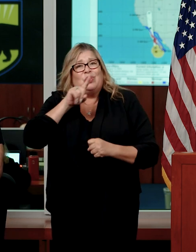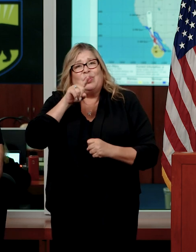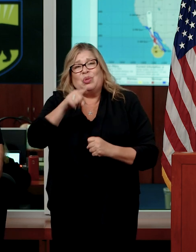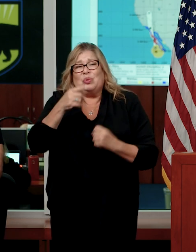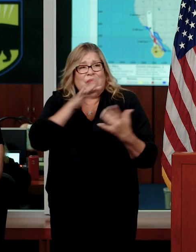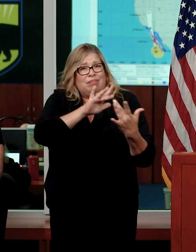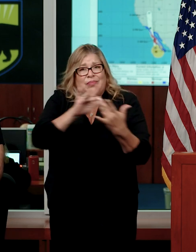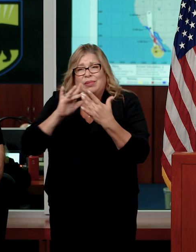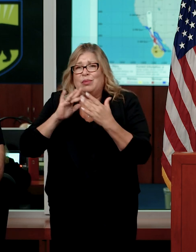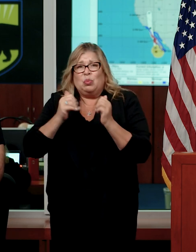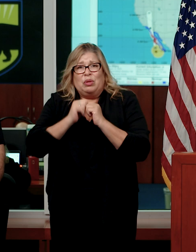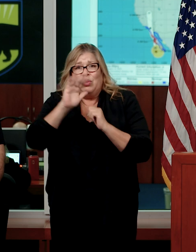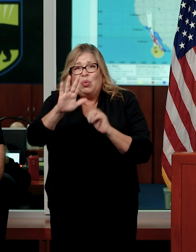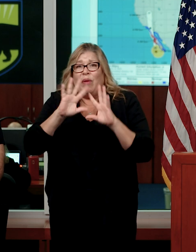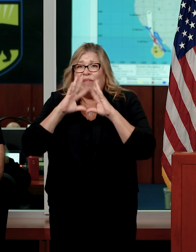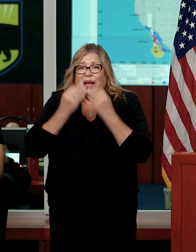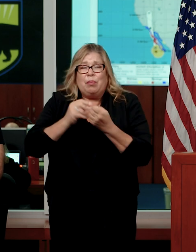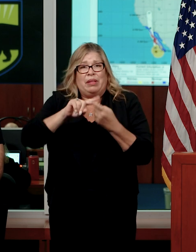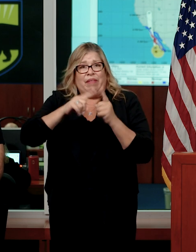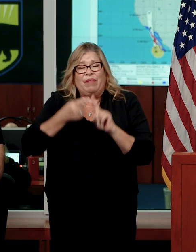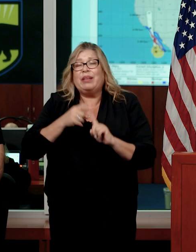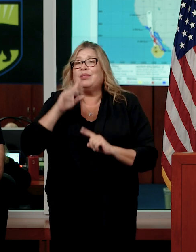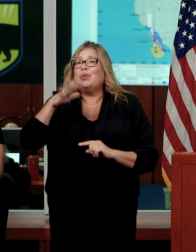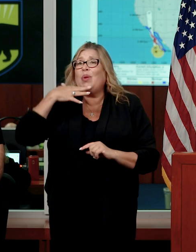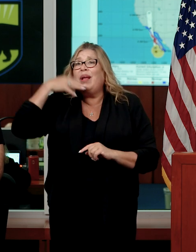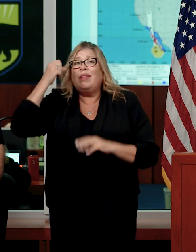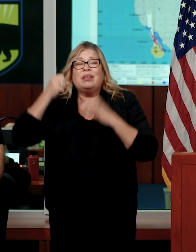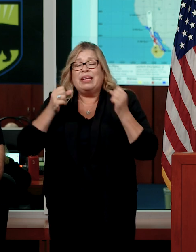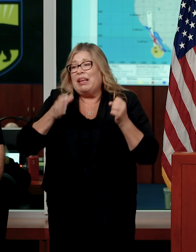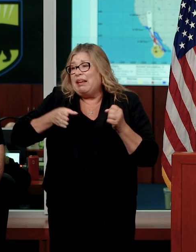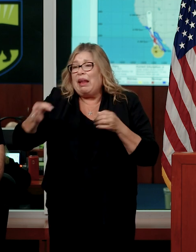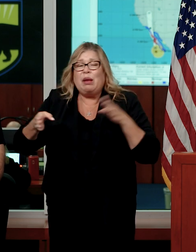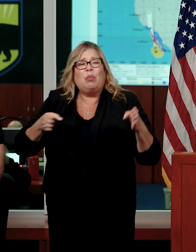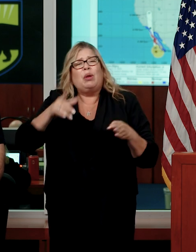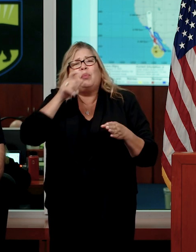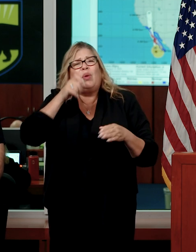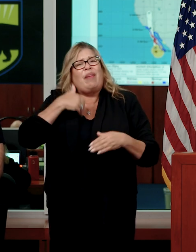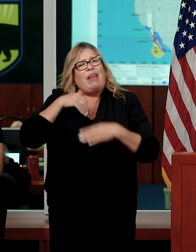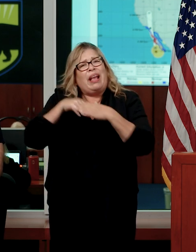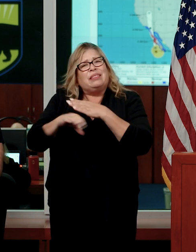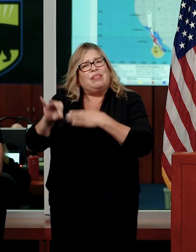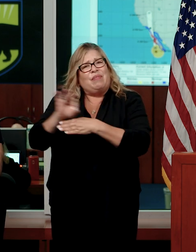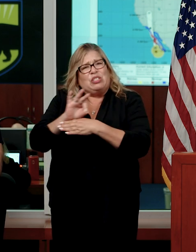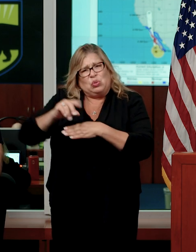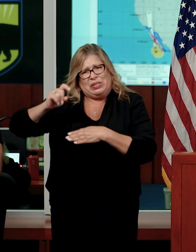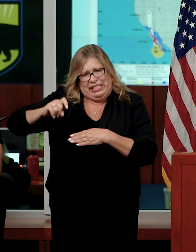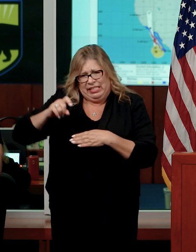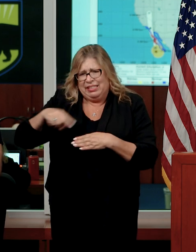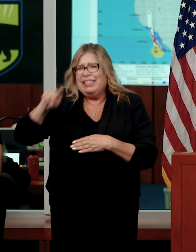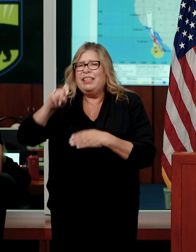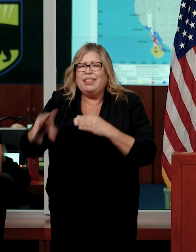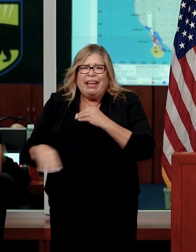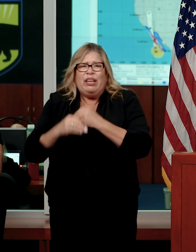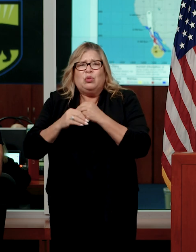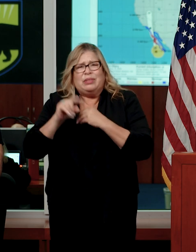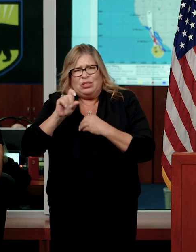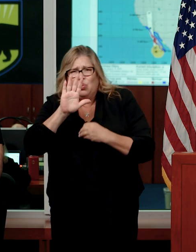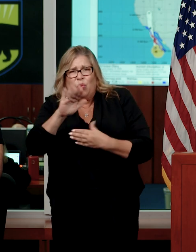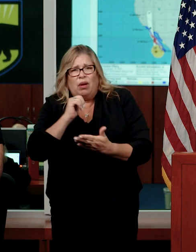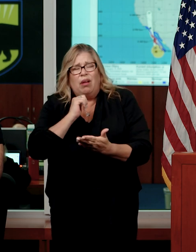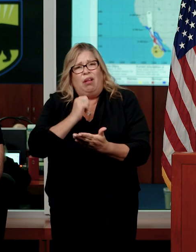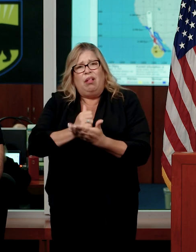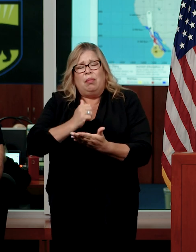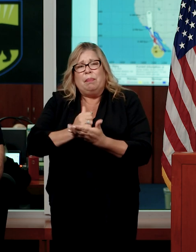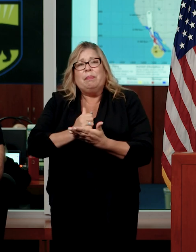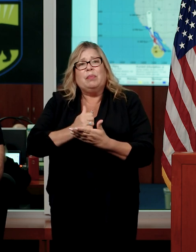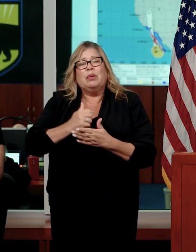with family and friends, elderly neighbors or people with access and functional needs that need their help, need your help, excuse